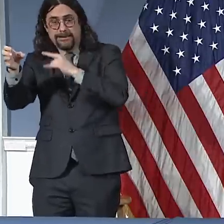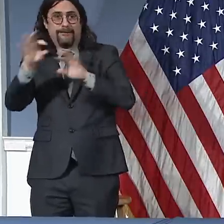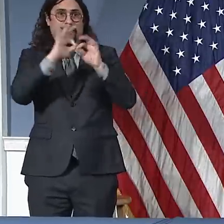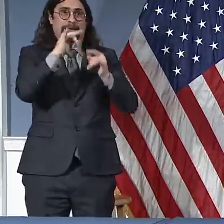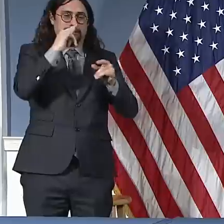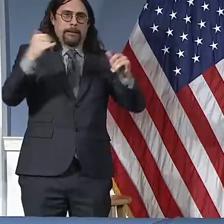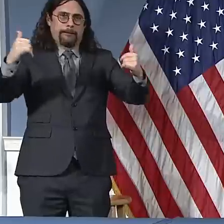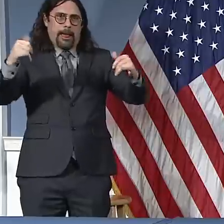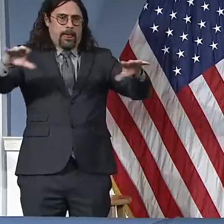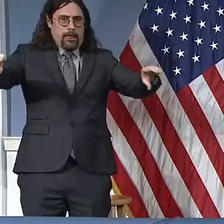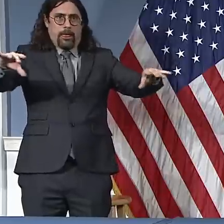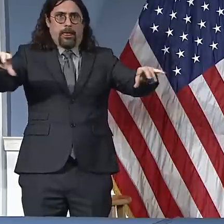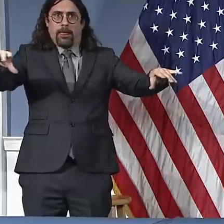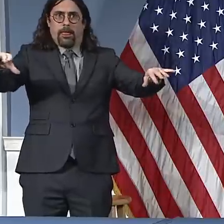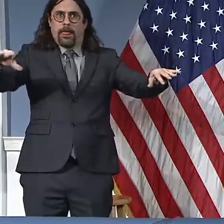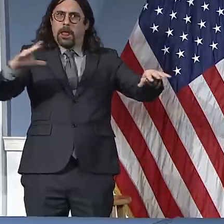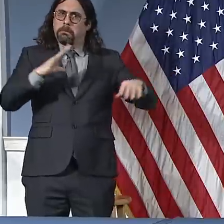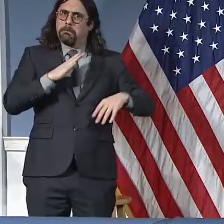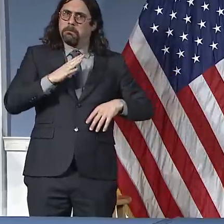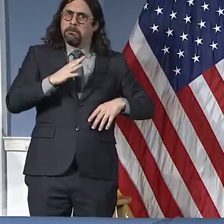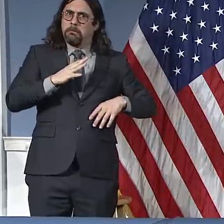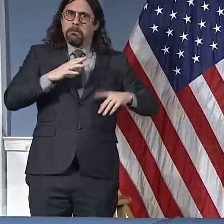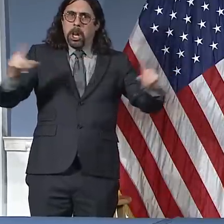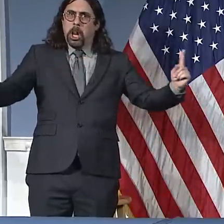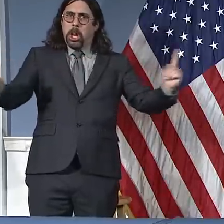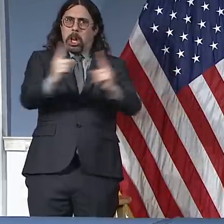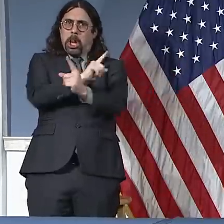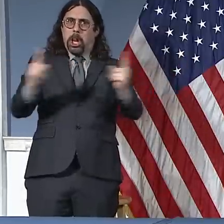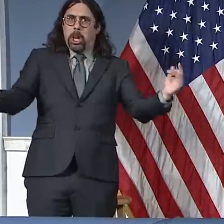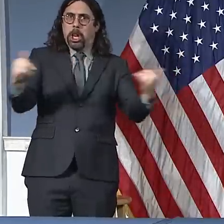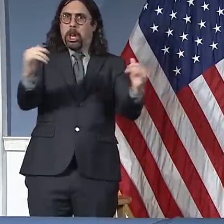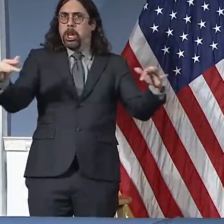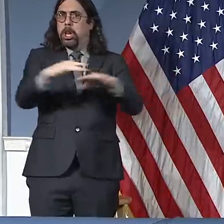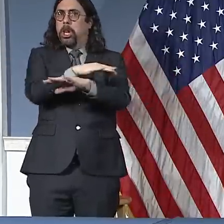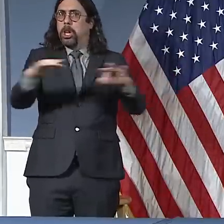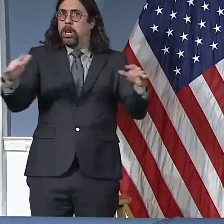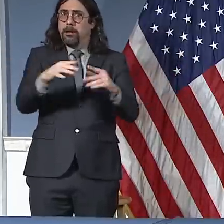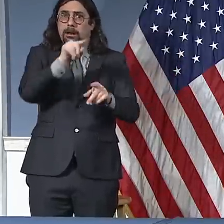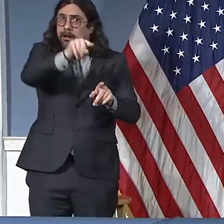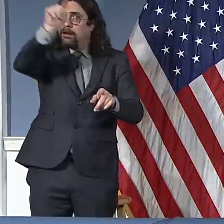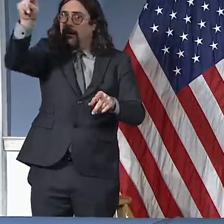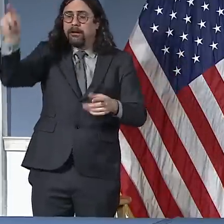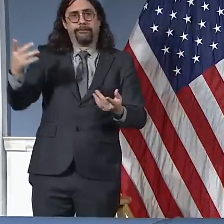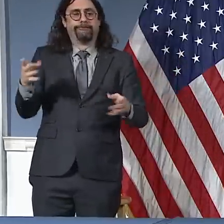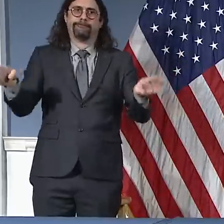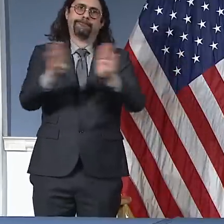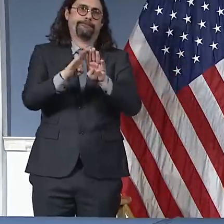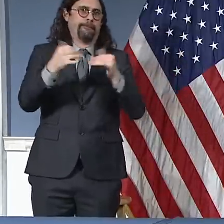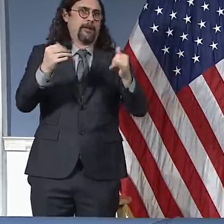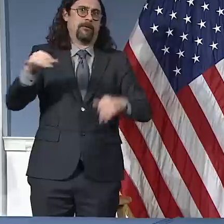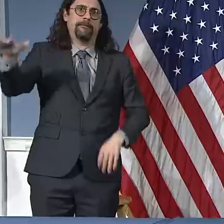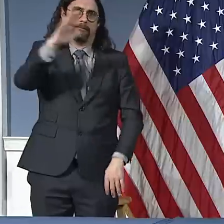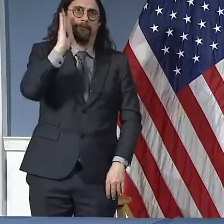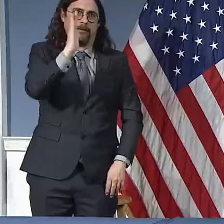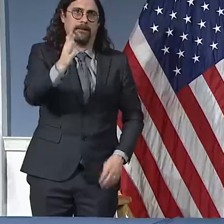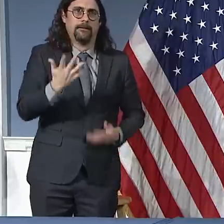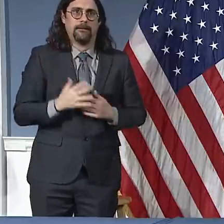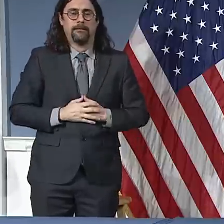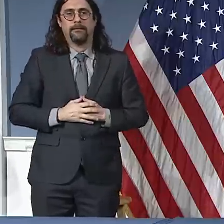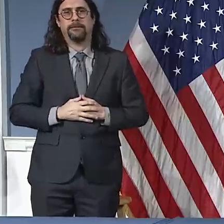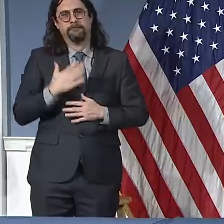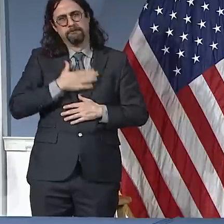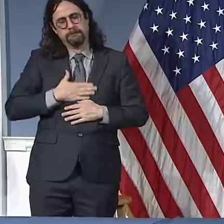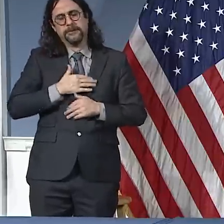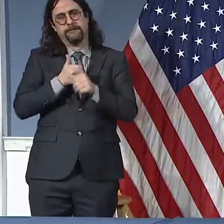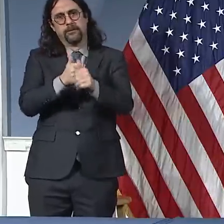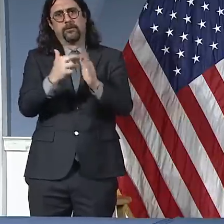initial effort to ensure that we can enforce a limited number of streets that will be